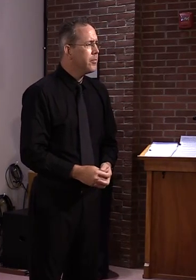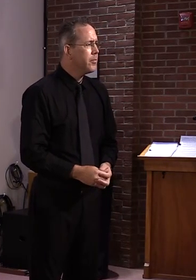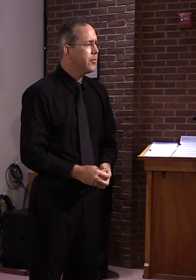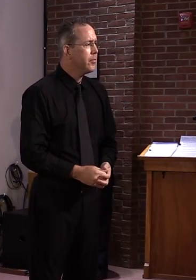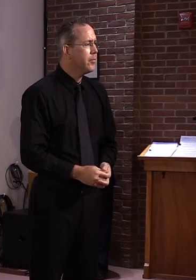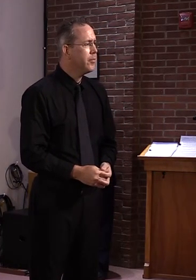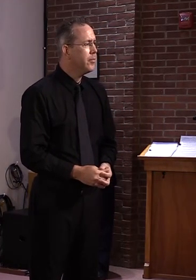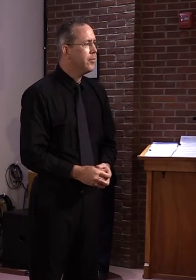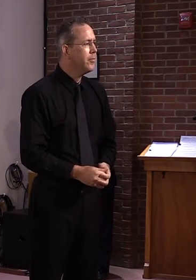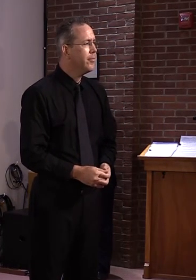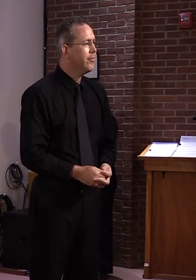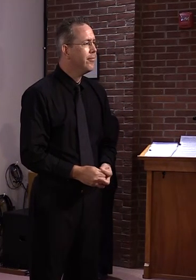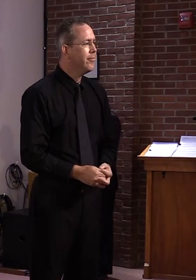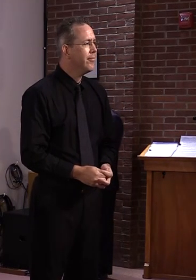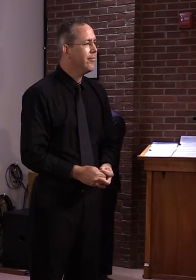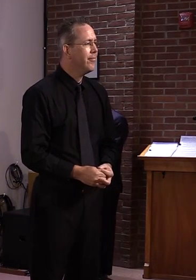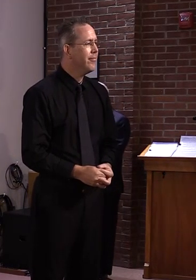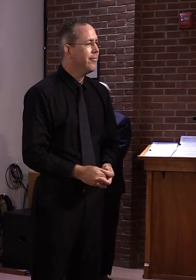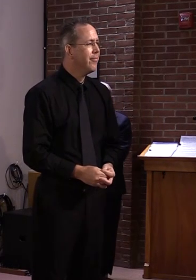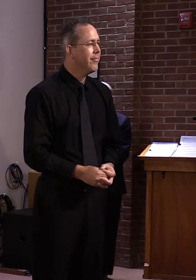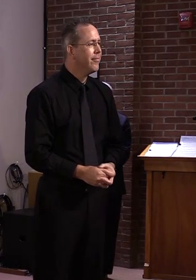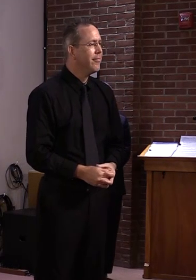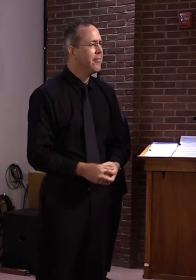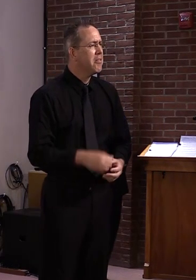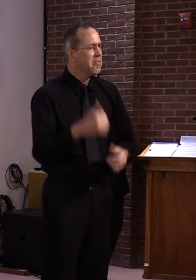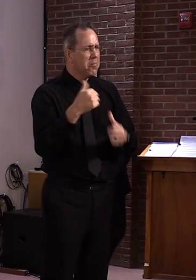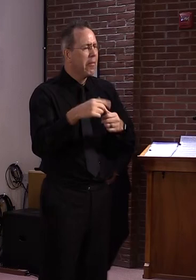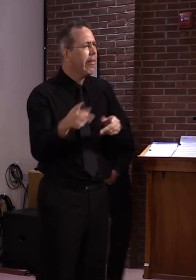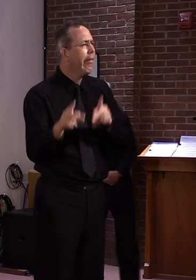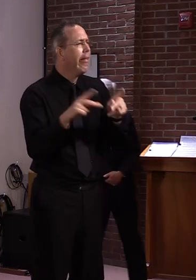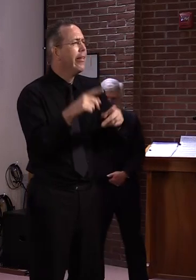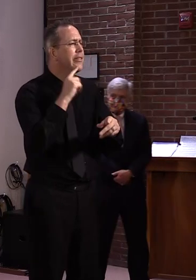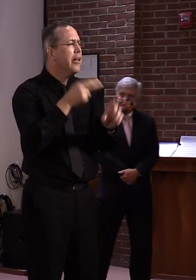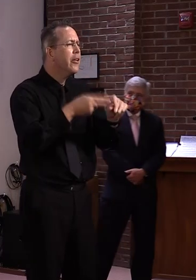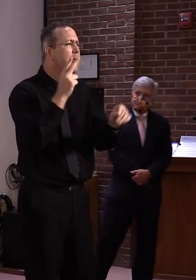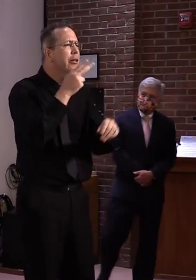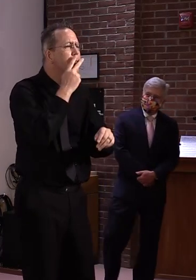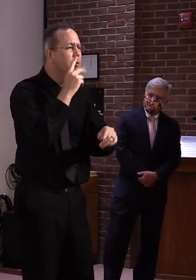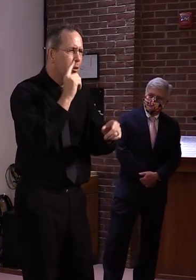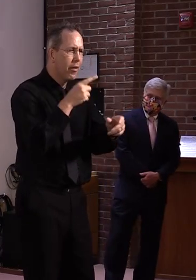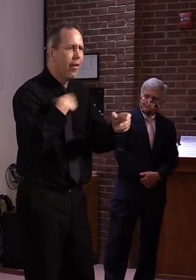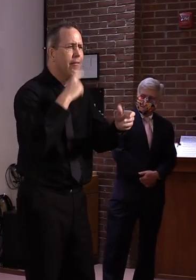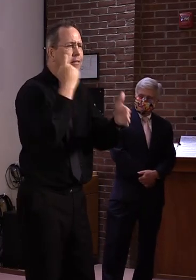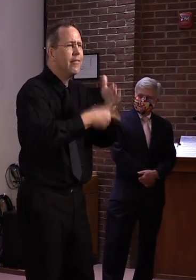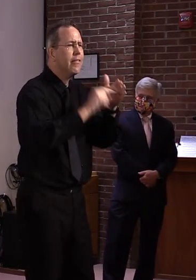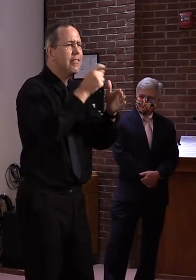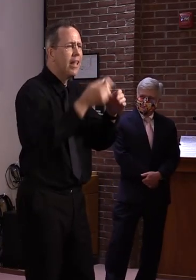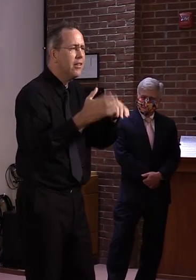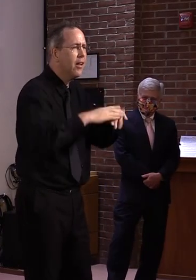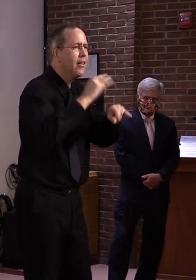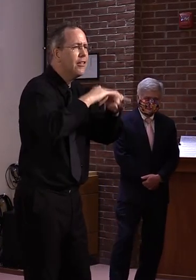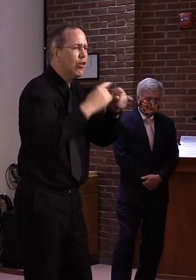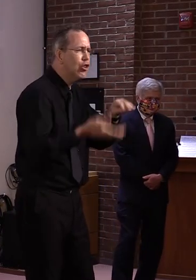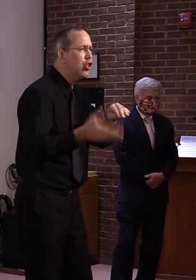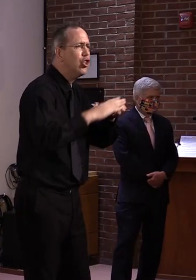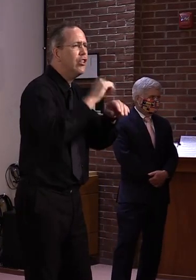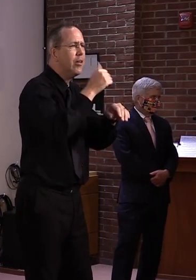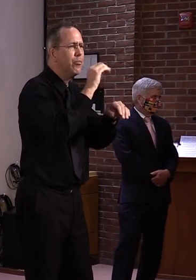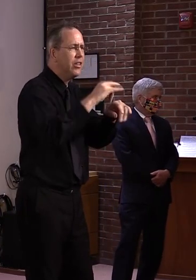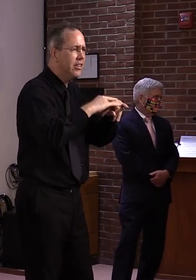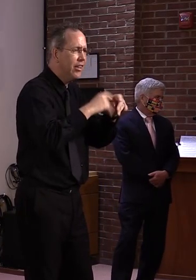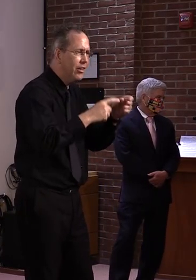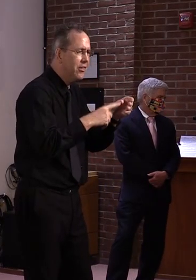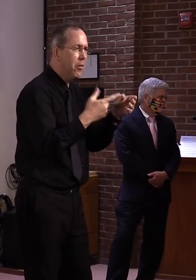hand, a lot of smokers realized that they could roll their own with a machine for approximately 5 cents a piece.